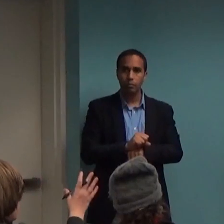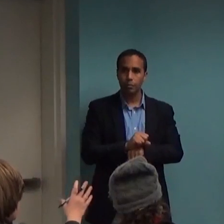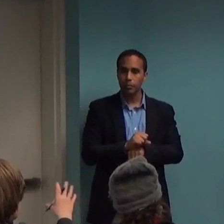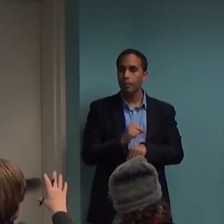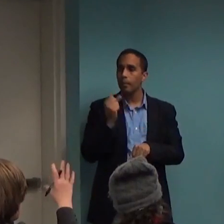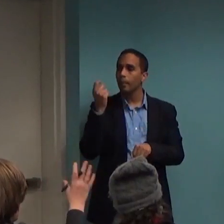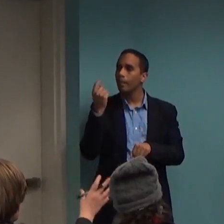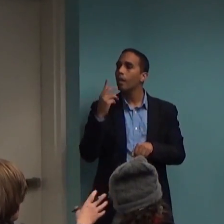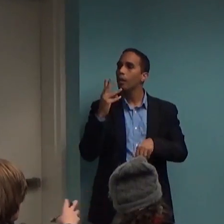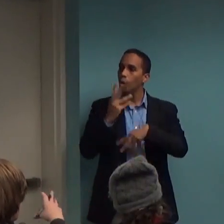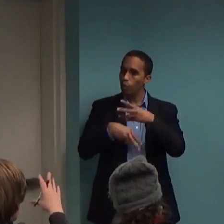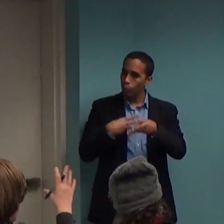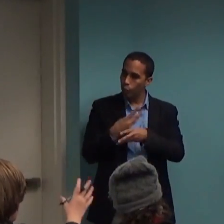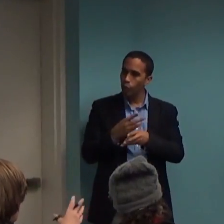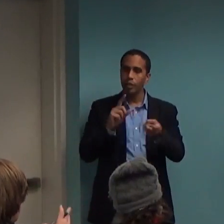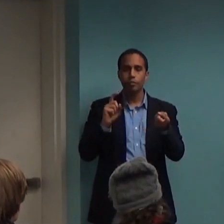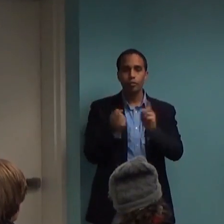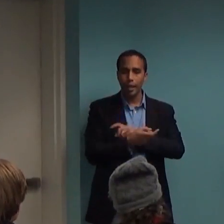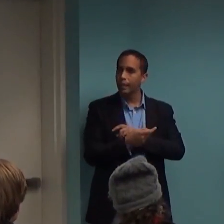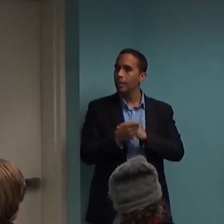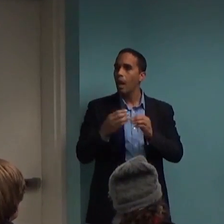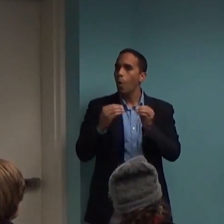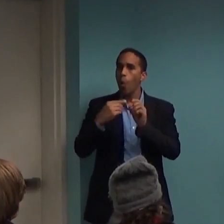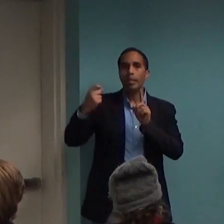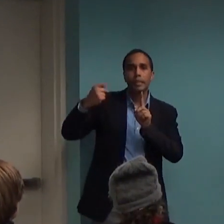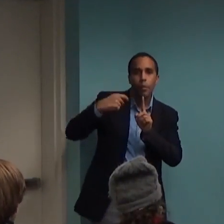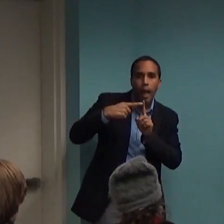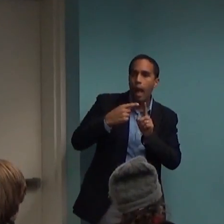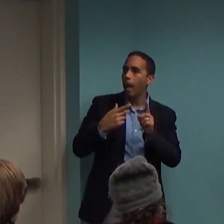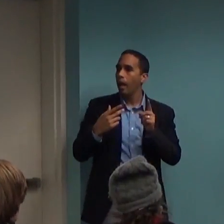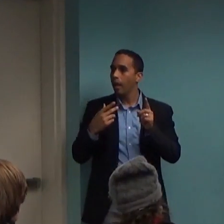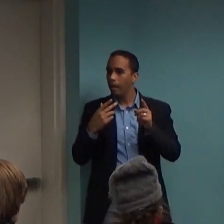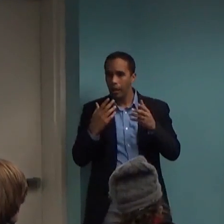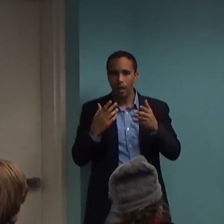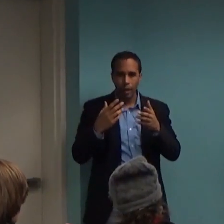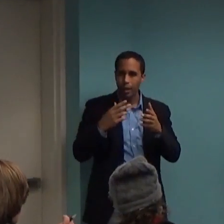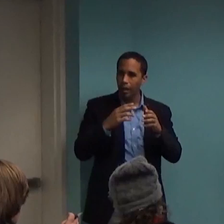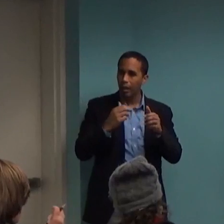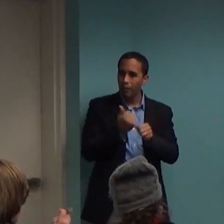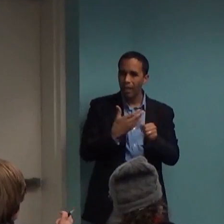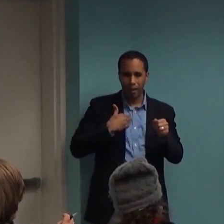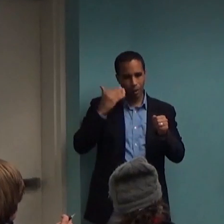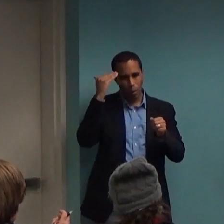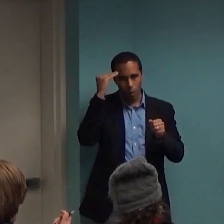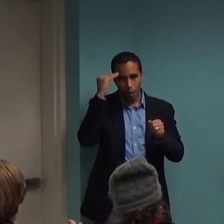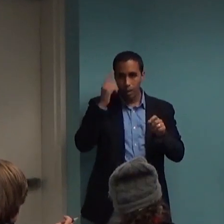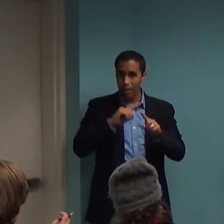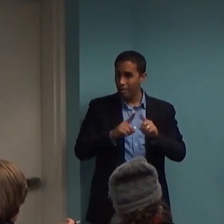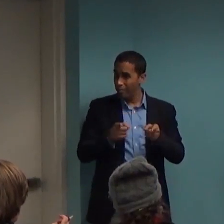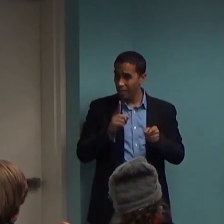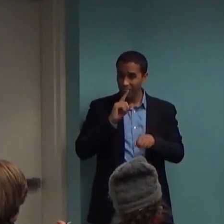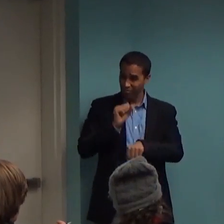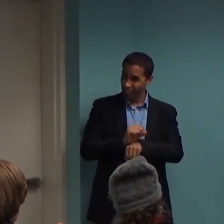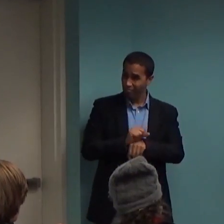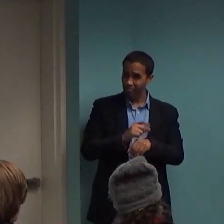changing the sensory and all that. The fact is that they can't function. They can't open a book. Yeah.